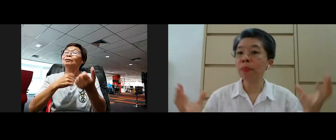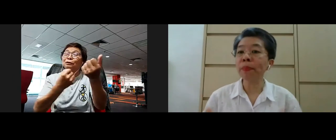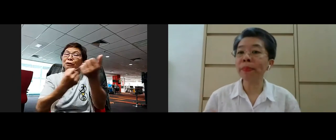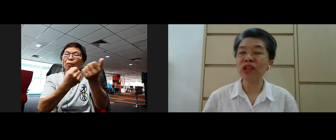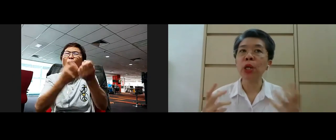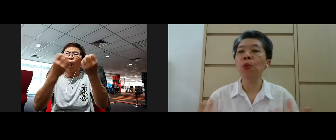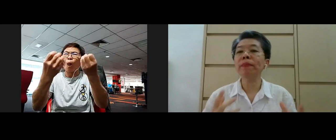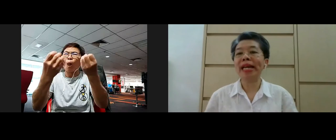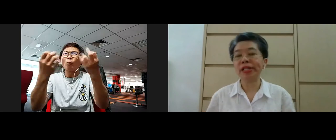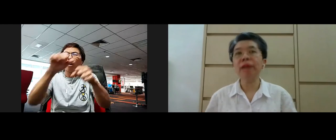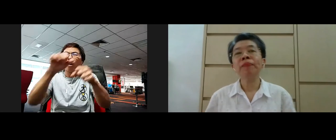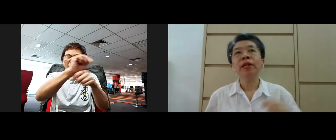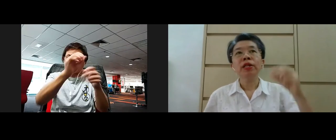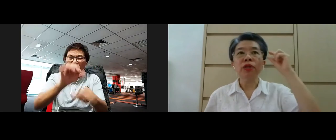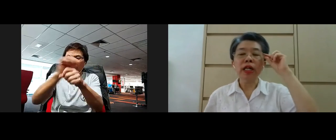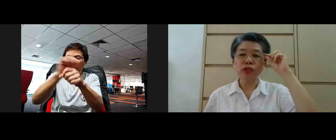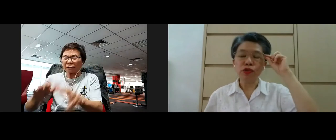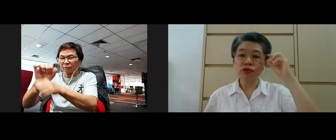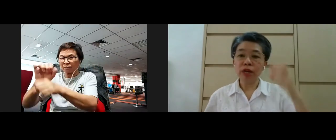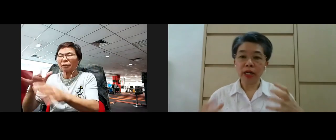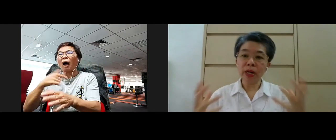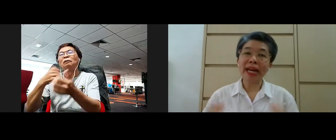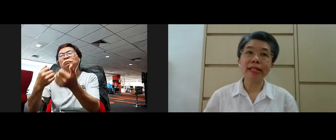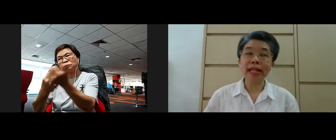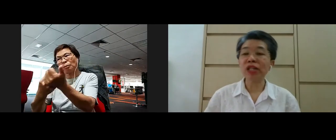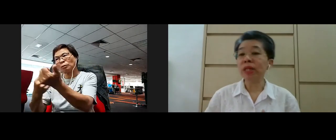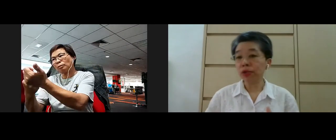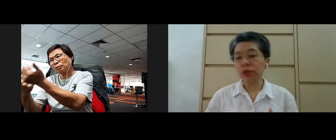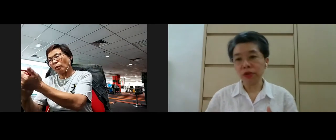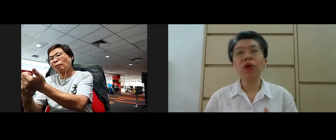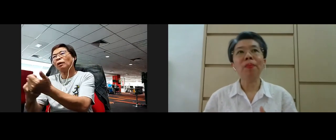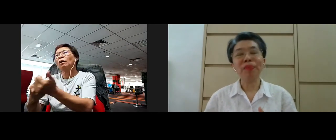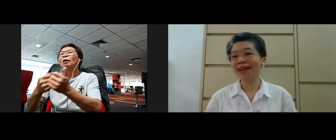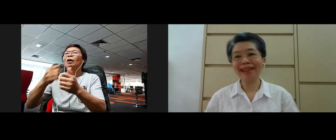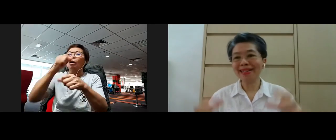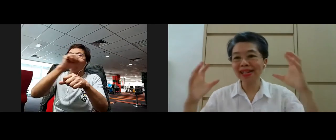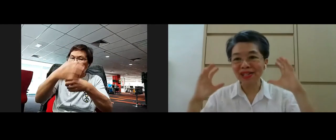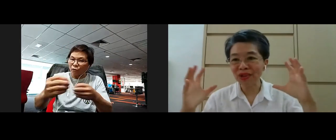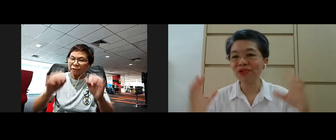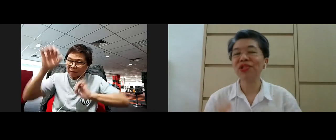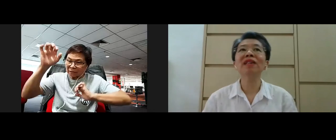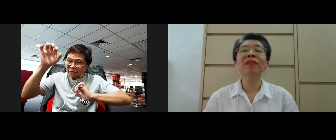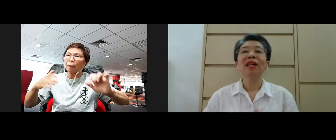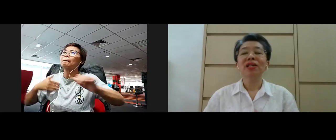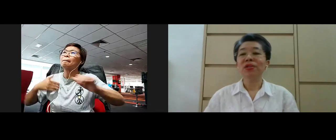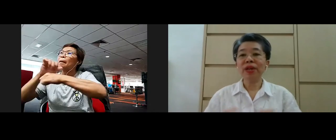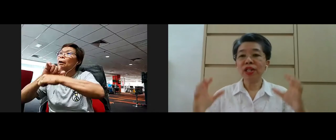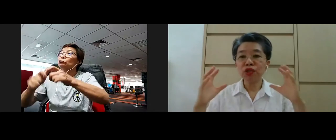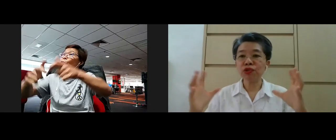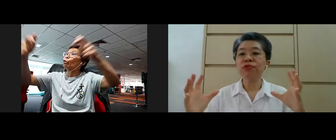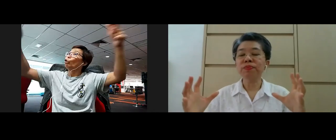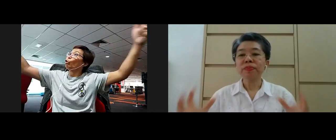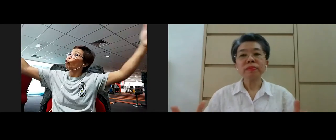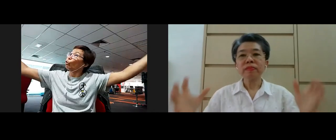employee population workplace yeah to do workplace assessments so on so forth yeah and this is huge yeah so